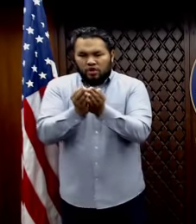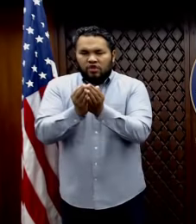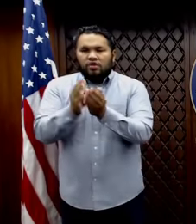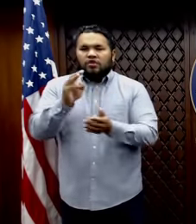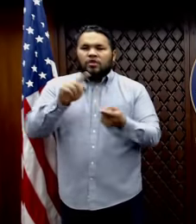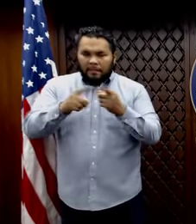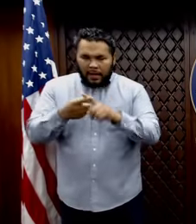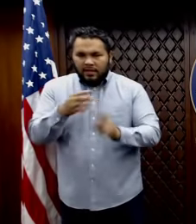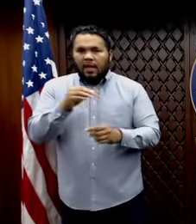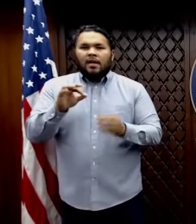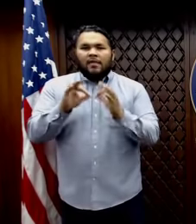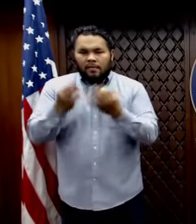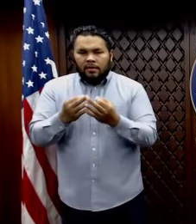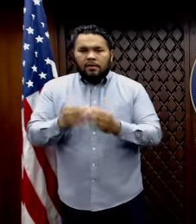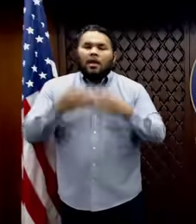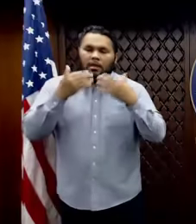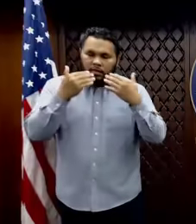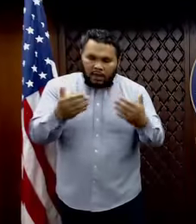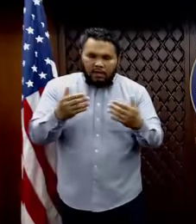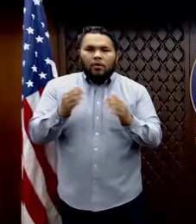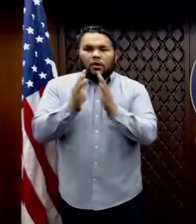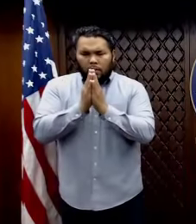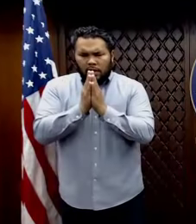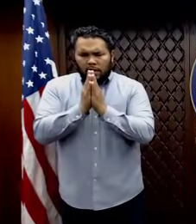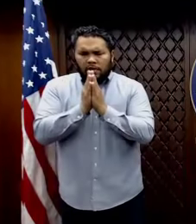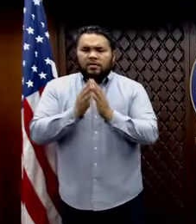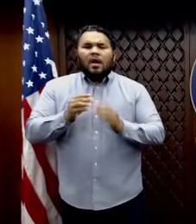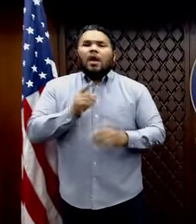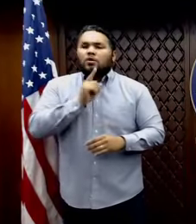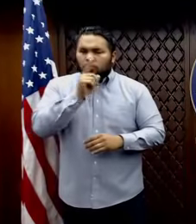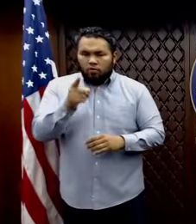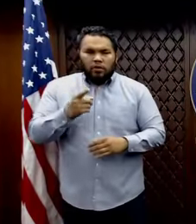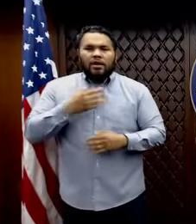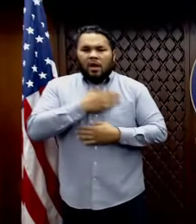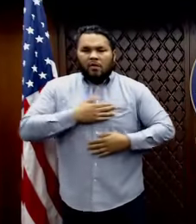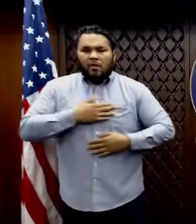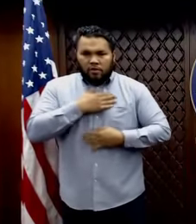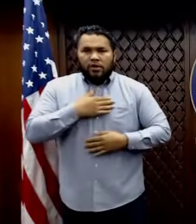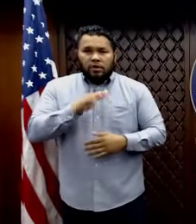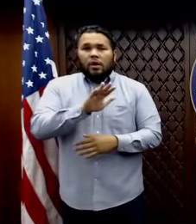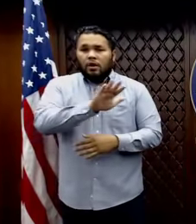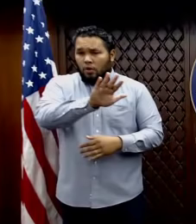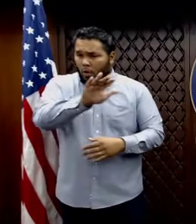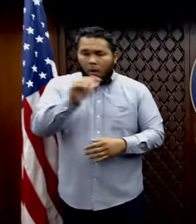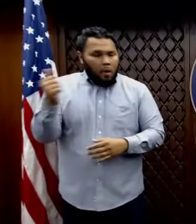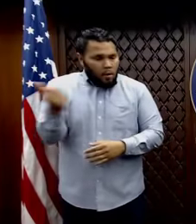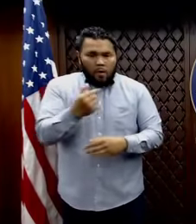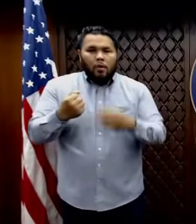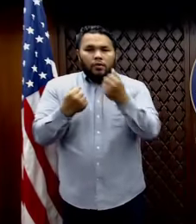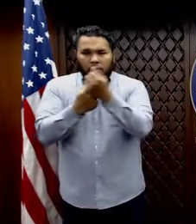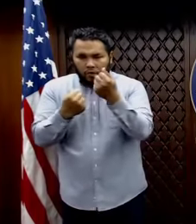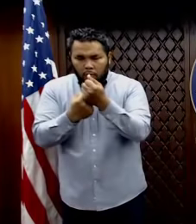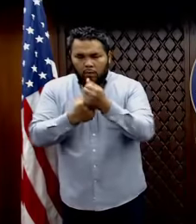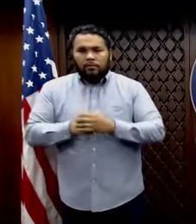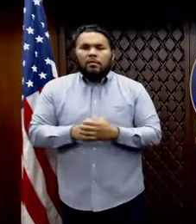Thank you for your prayers. I really, truly appreciate the outpouring of support that we've seen for the sailors of the USS Theodore Roosevelt.